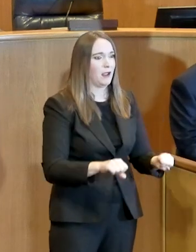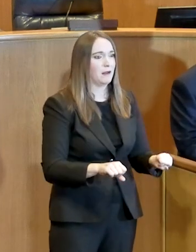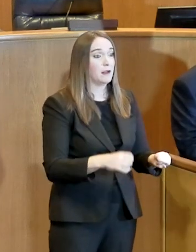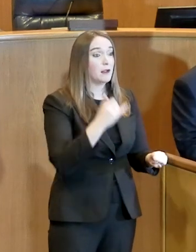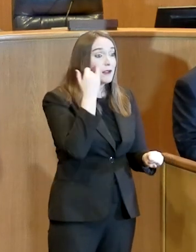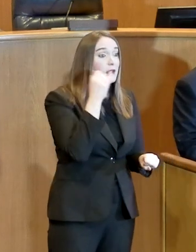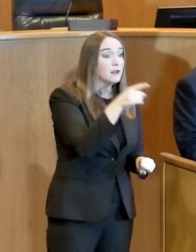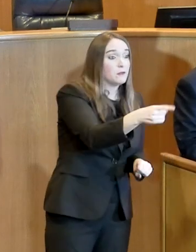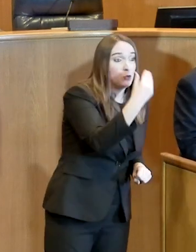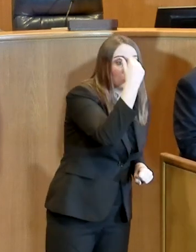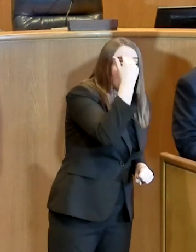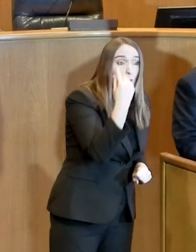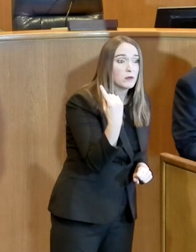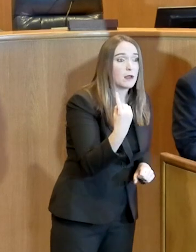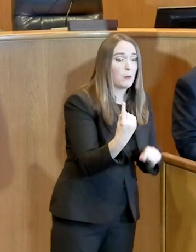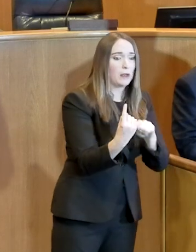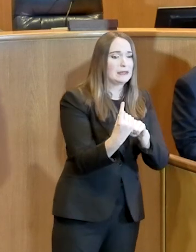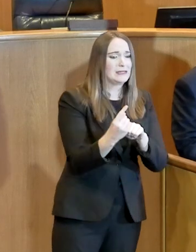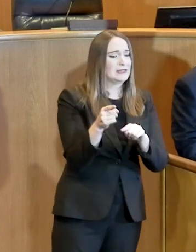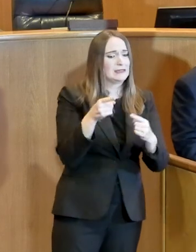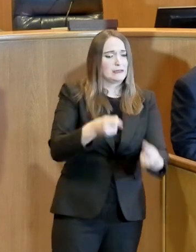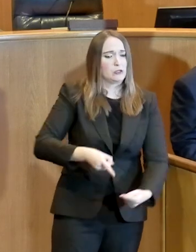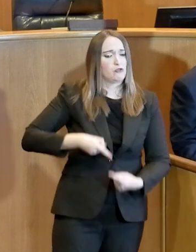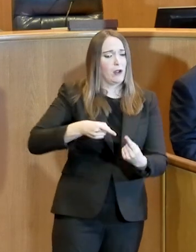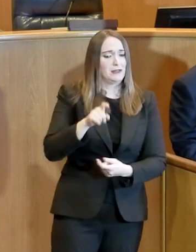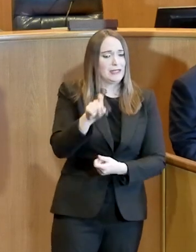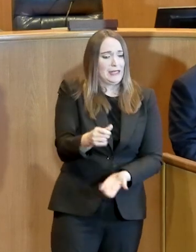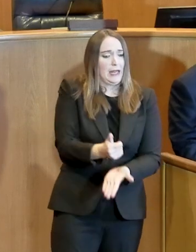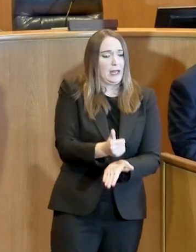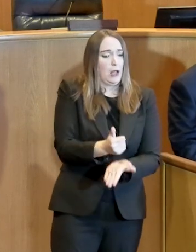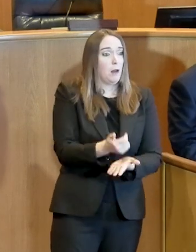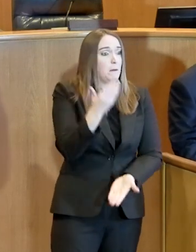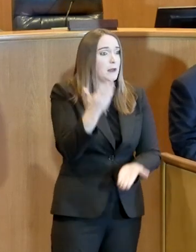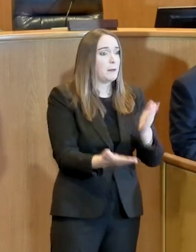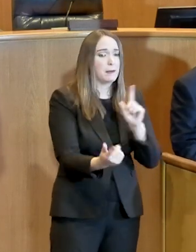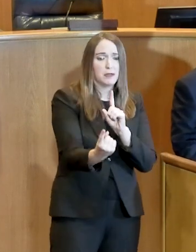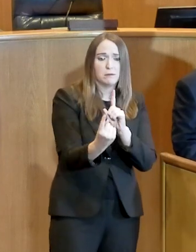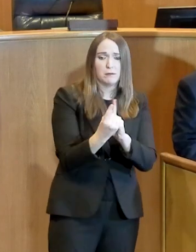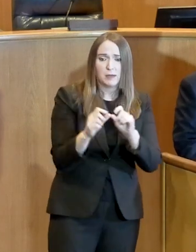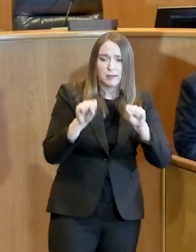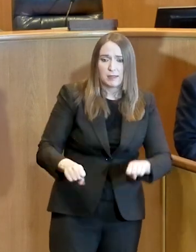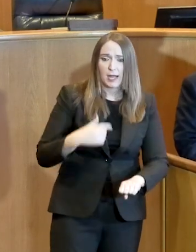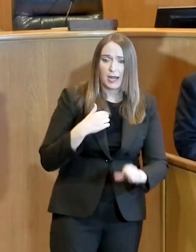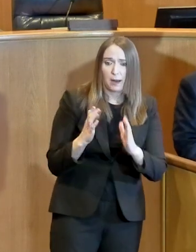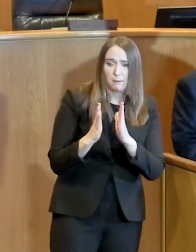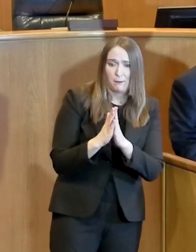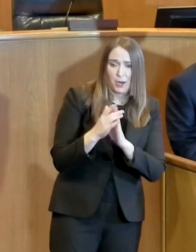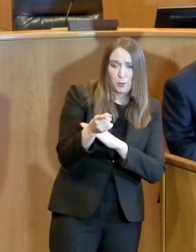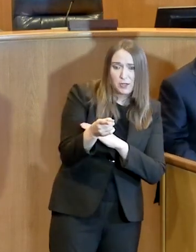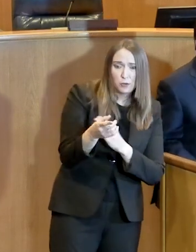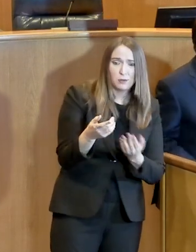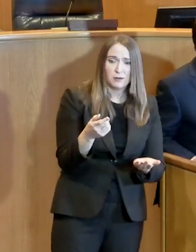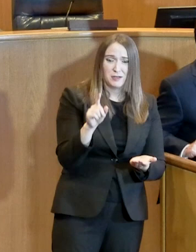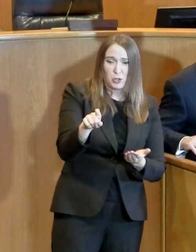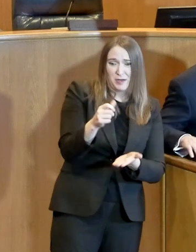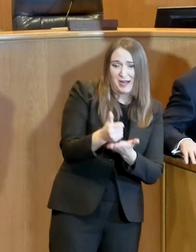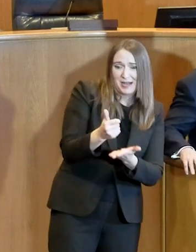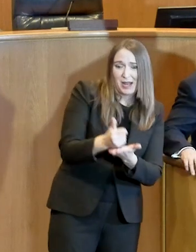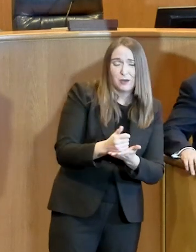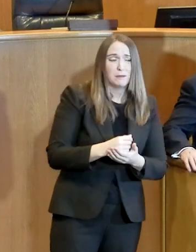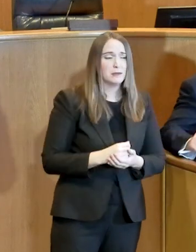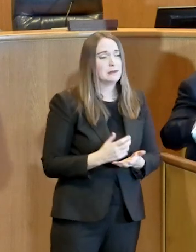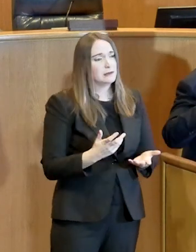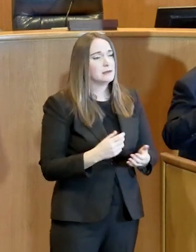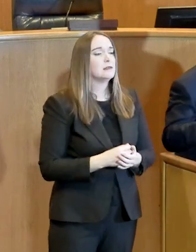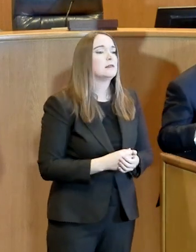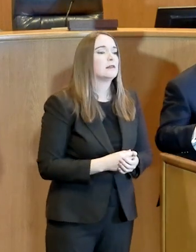concerns and pray with them and let them know they're not alone is huge. And one of the things I think that we're all most proud of